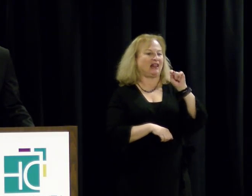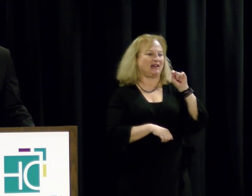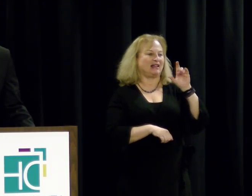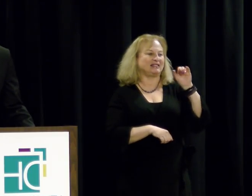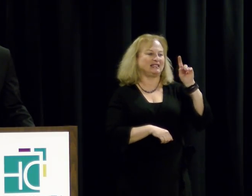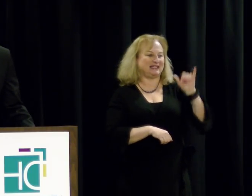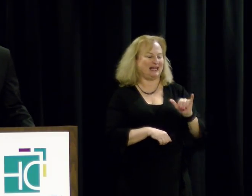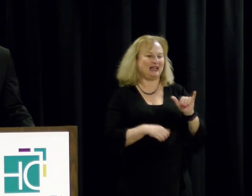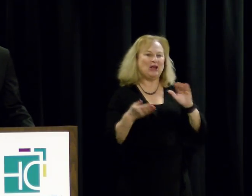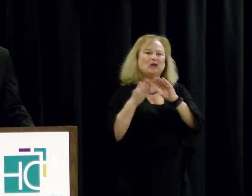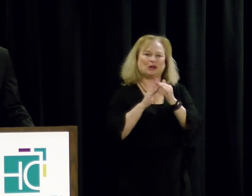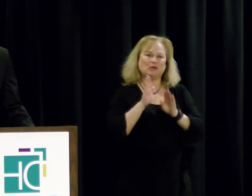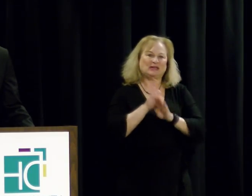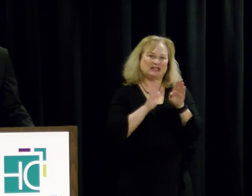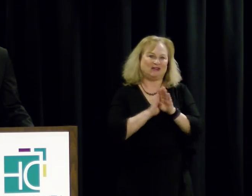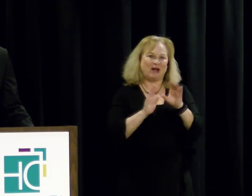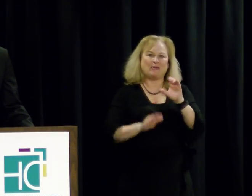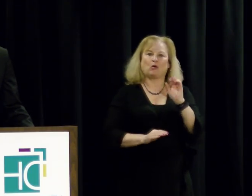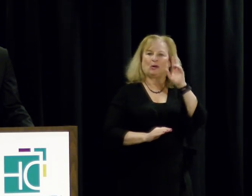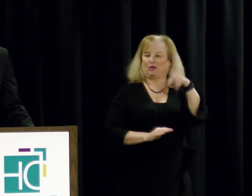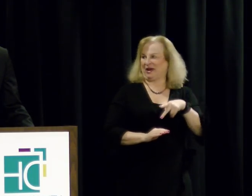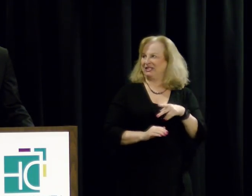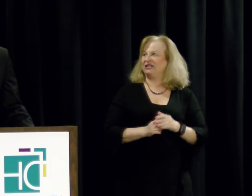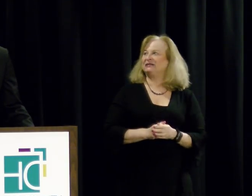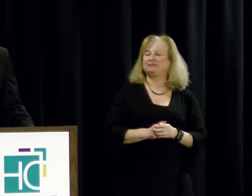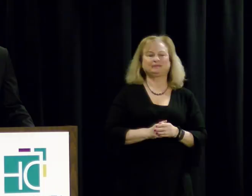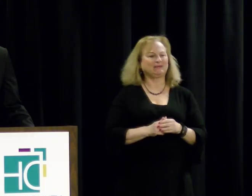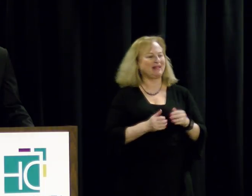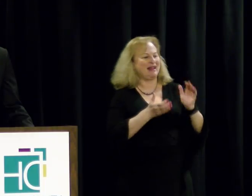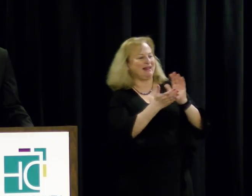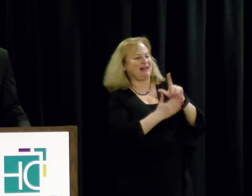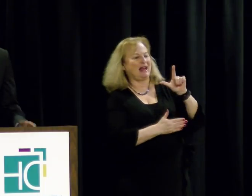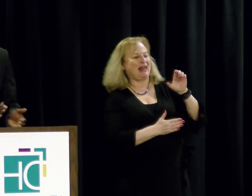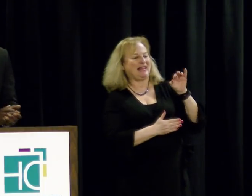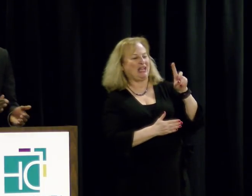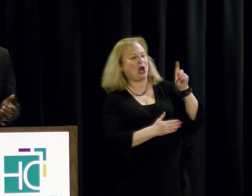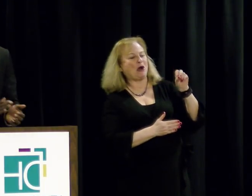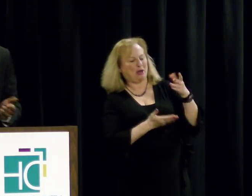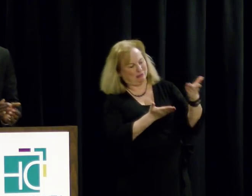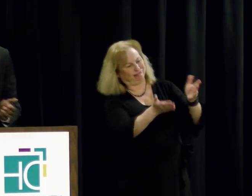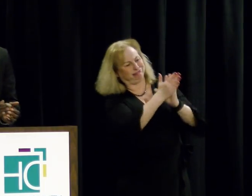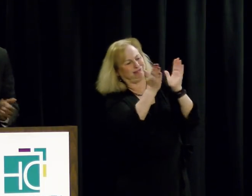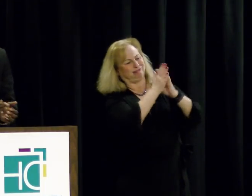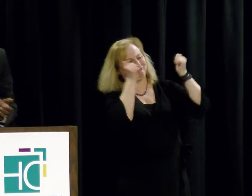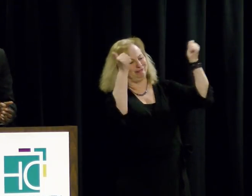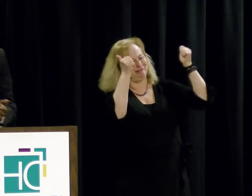Community Development Corporation. Let's give Leonardo a big round of applause.